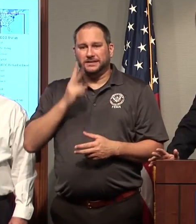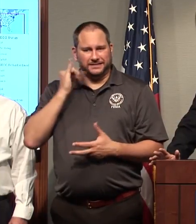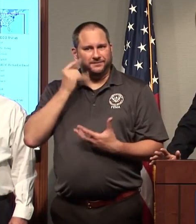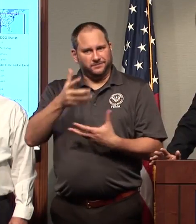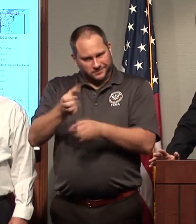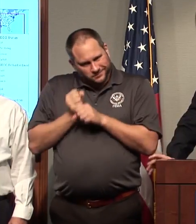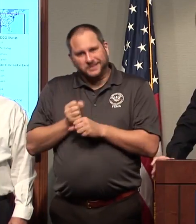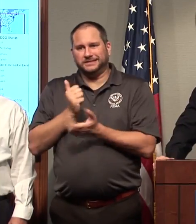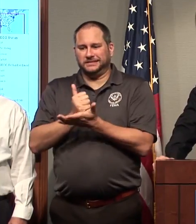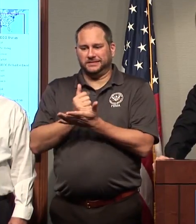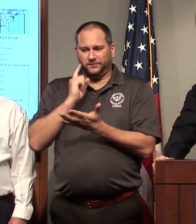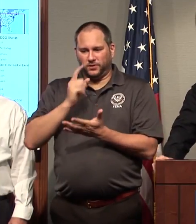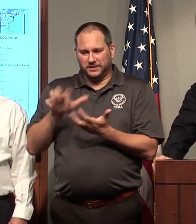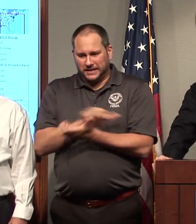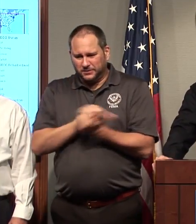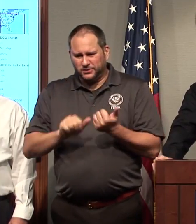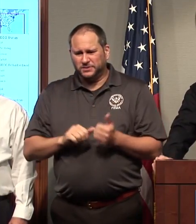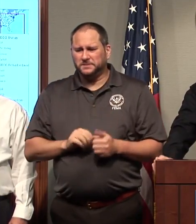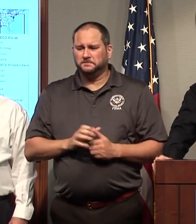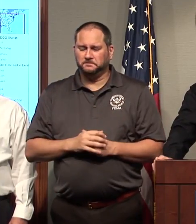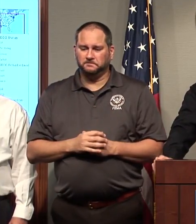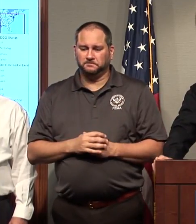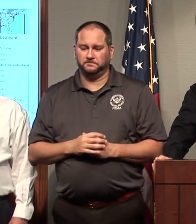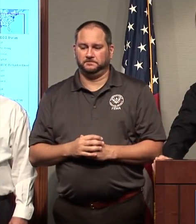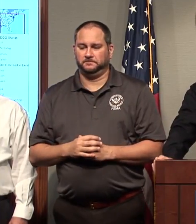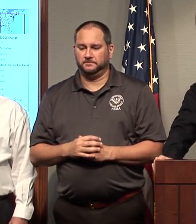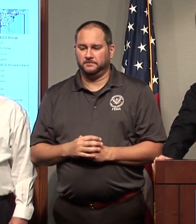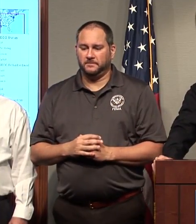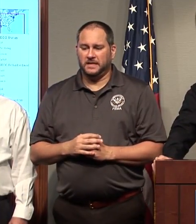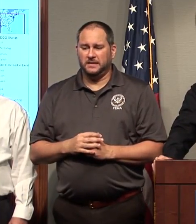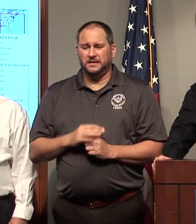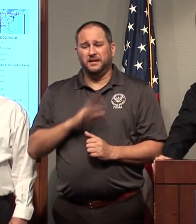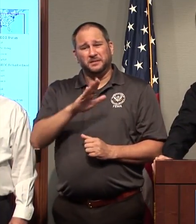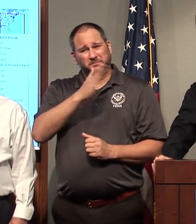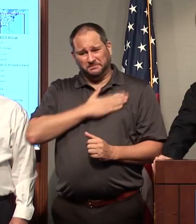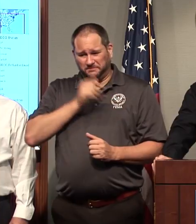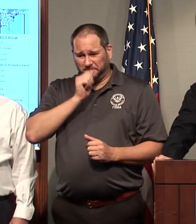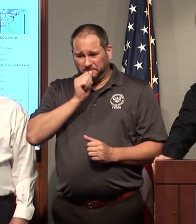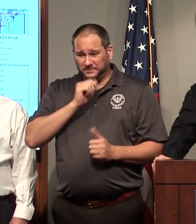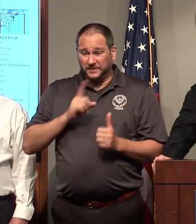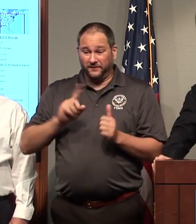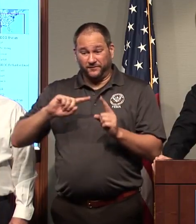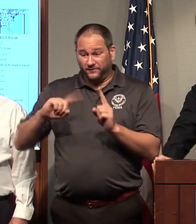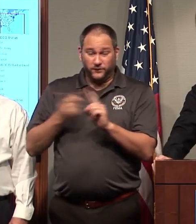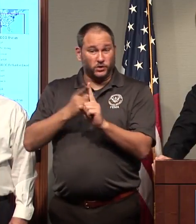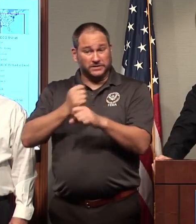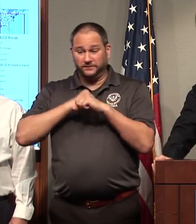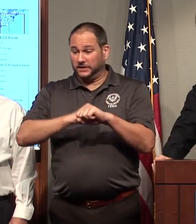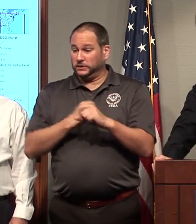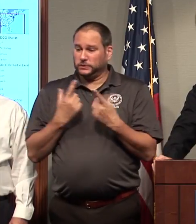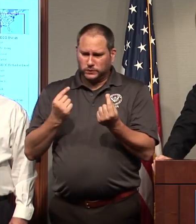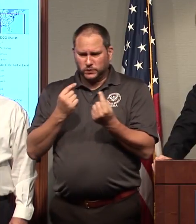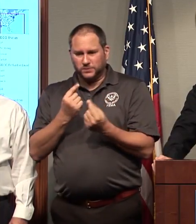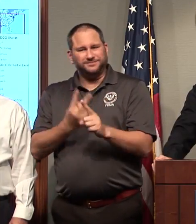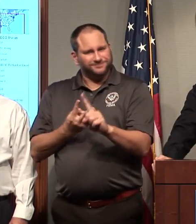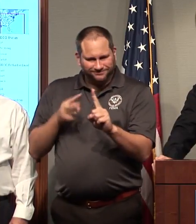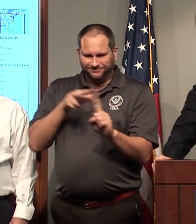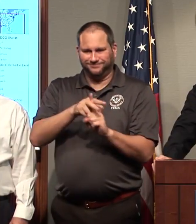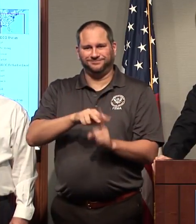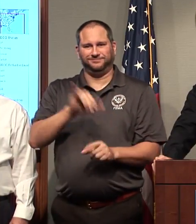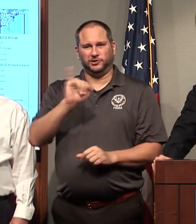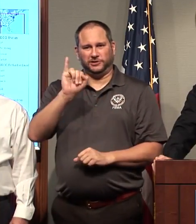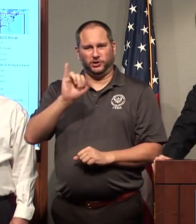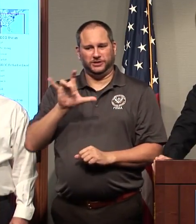in some cases, you know, the first line of defense is file your insurance when you're allowed to get back home. File your insurance,